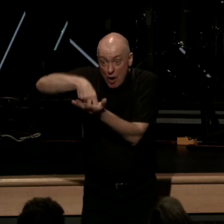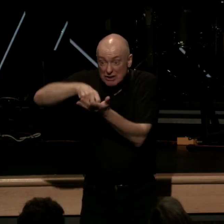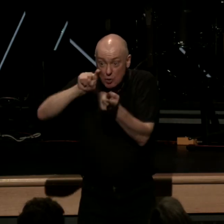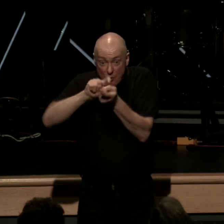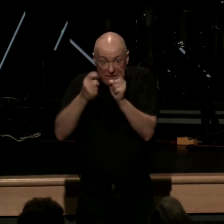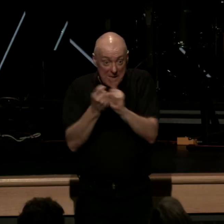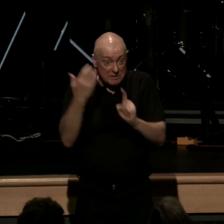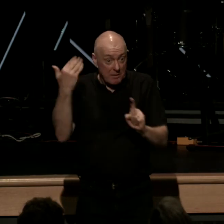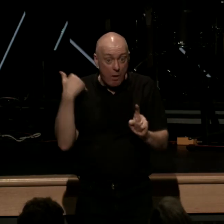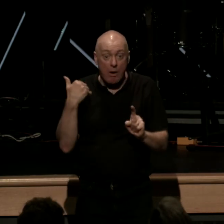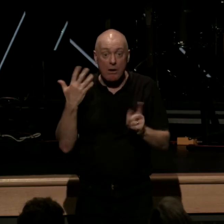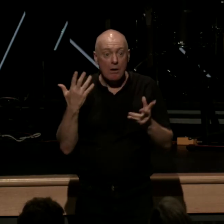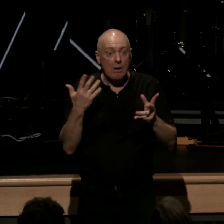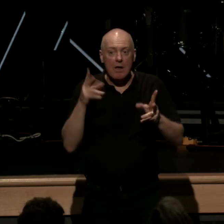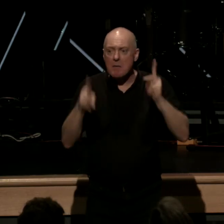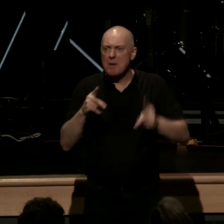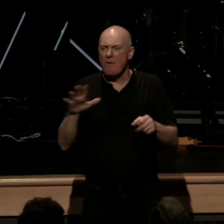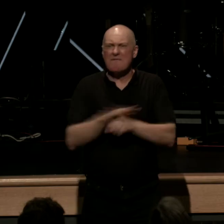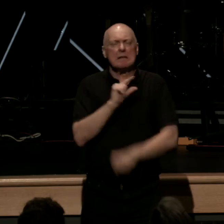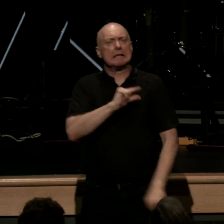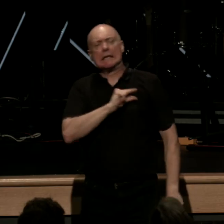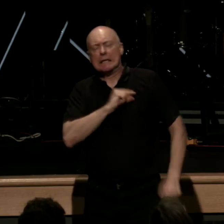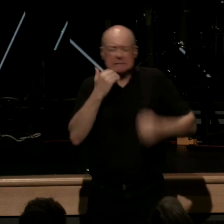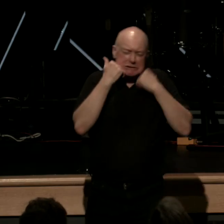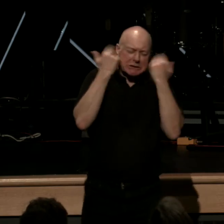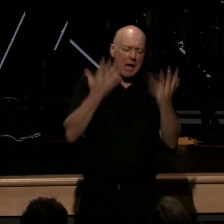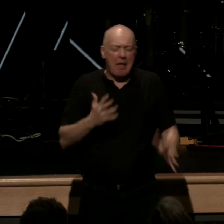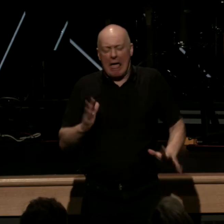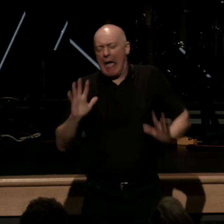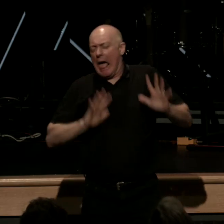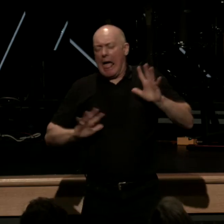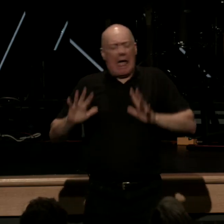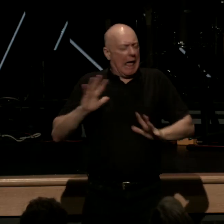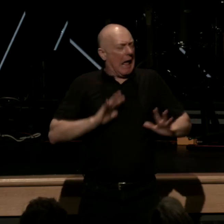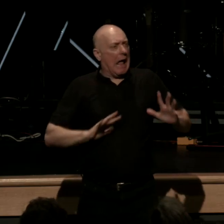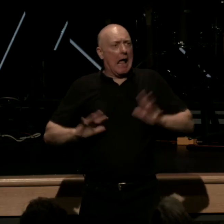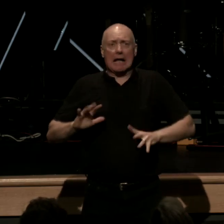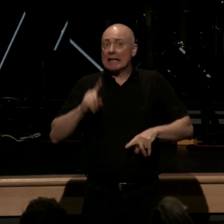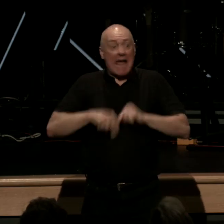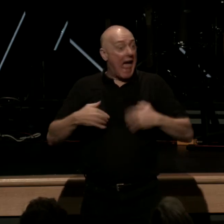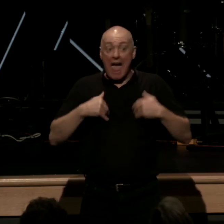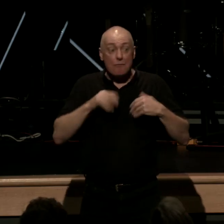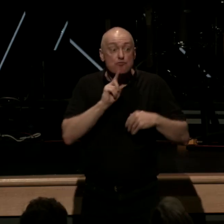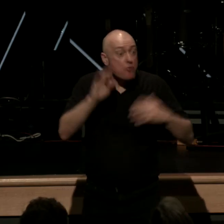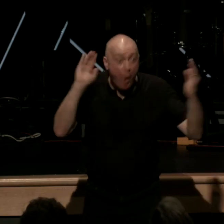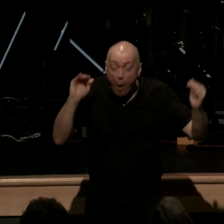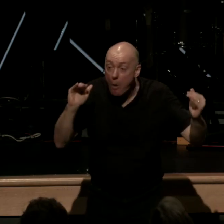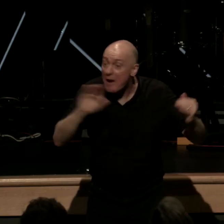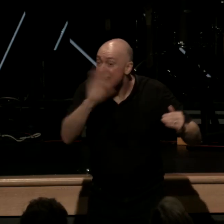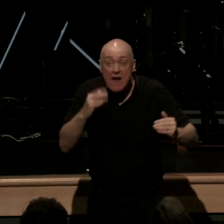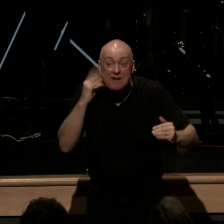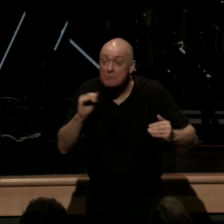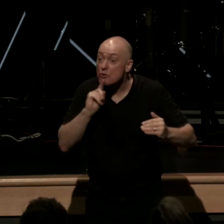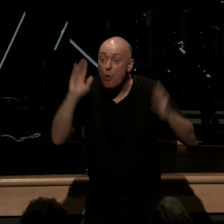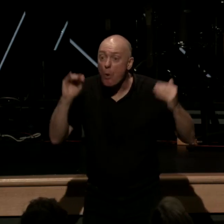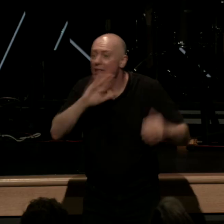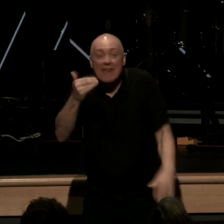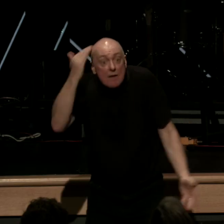the people were filled with guilt shame and condemnation they could never have true hope they never had true hope because they never knew if they were saved